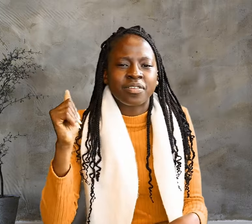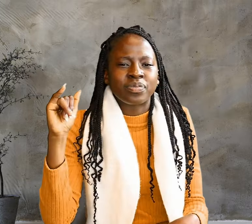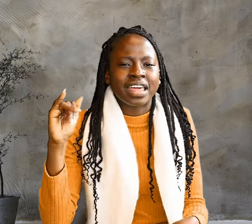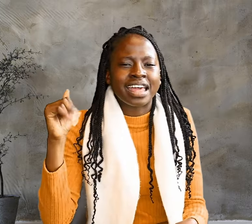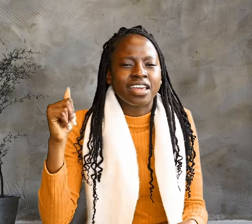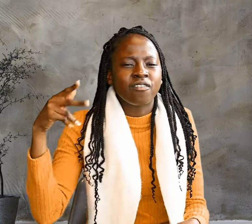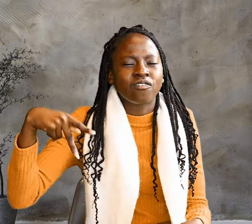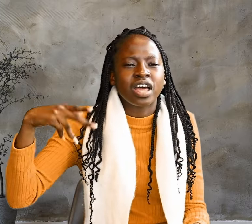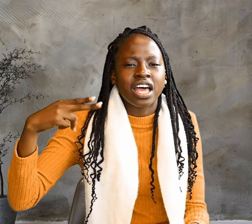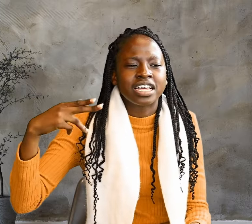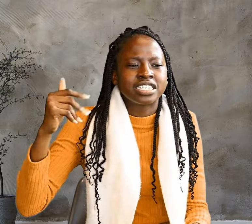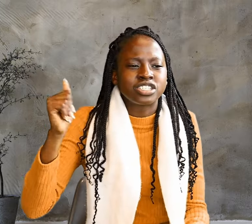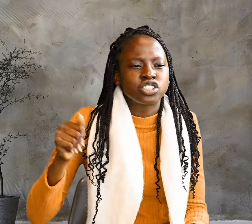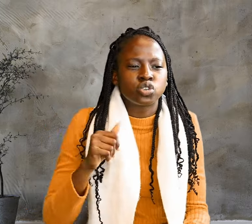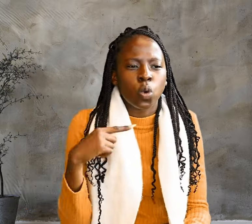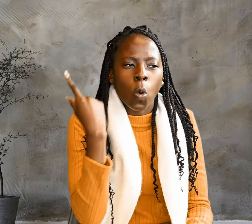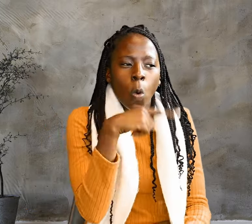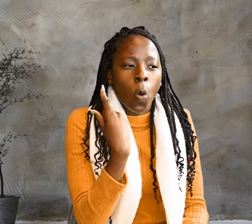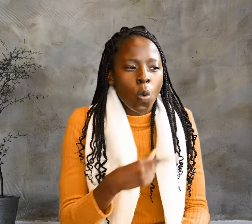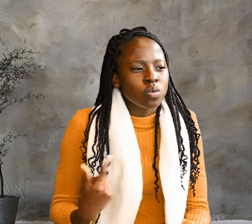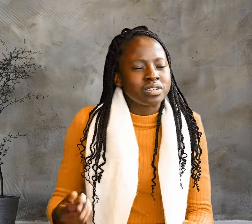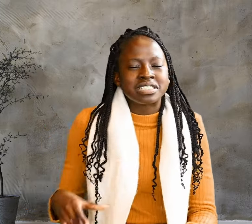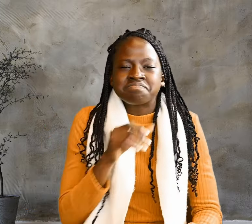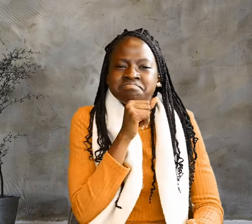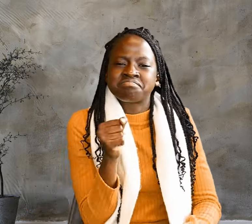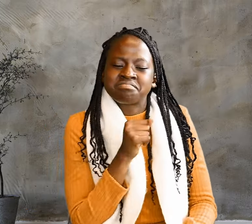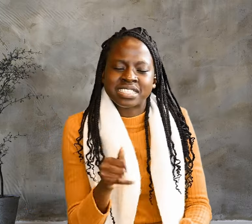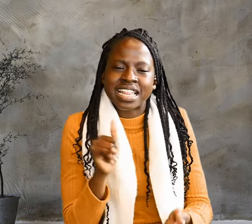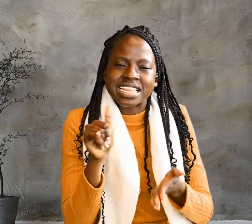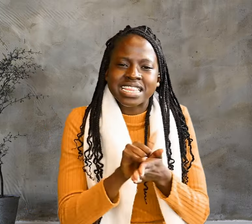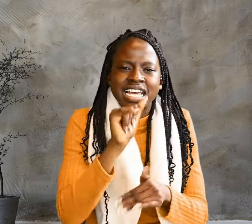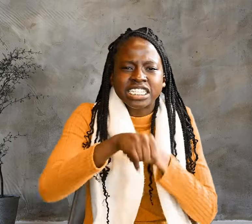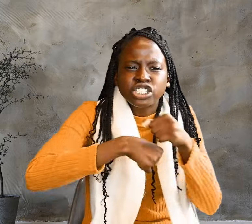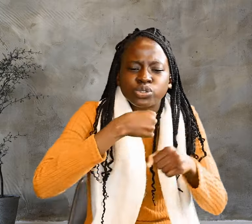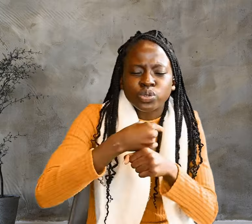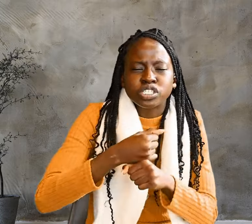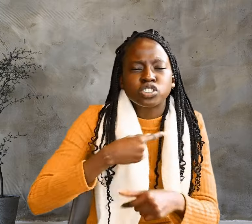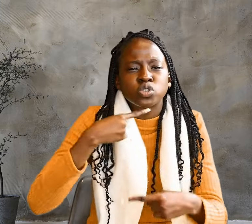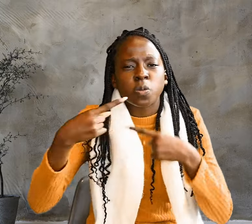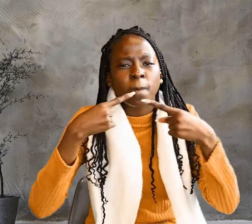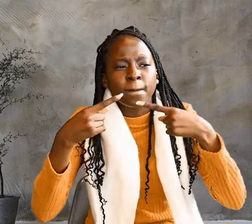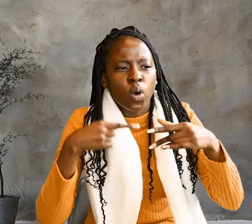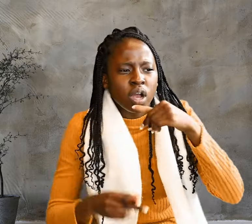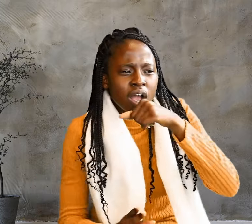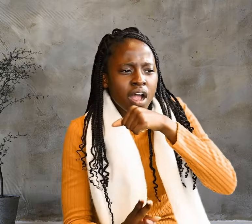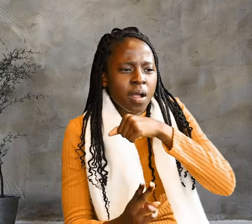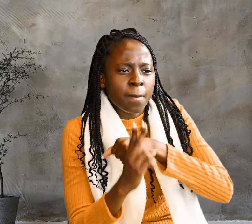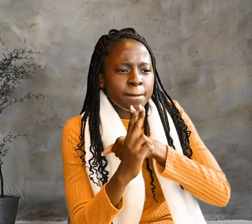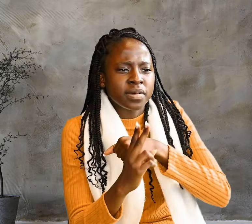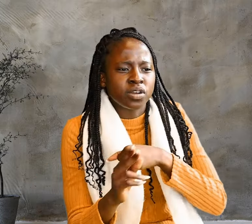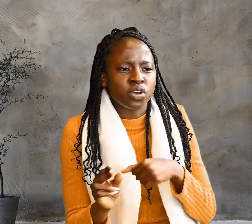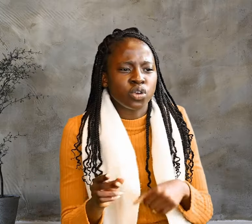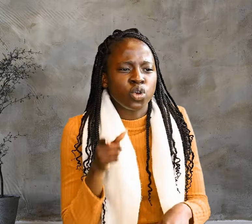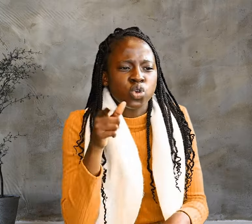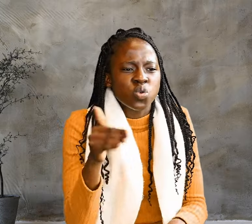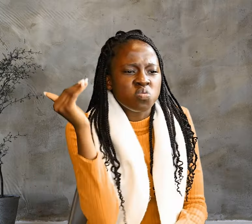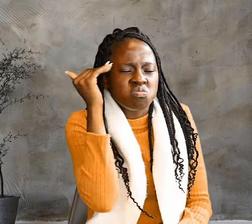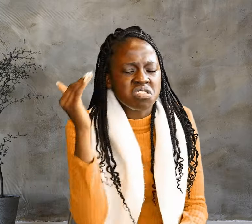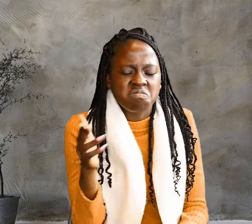who was the high priest that year, spoke up, You know nothing at all. You do